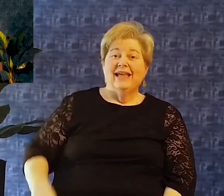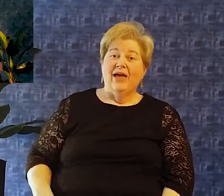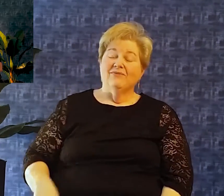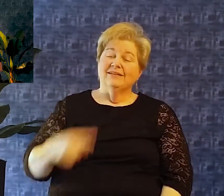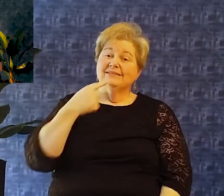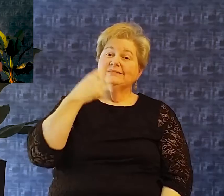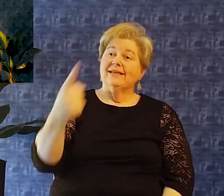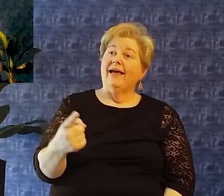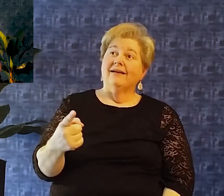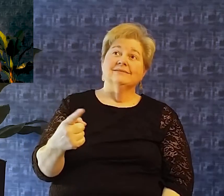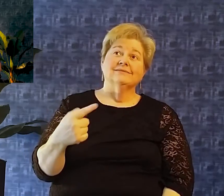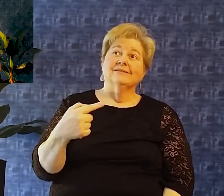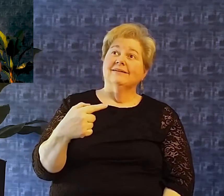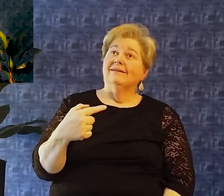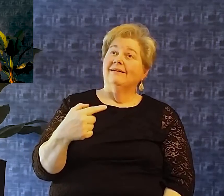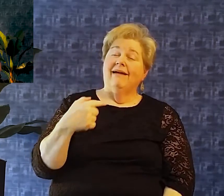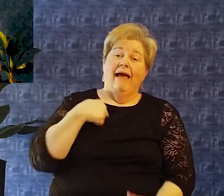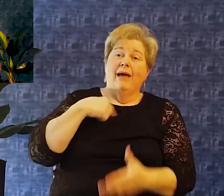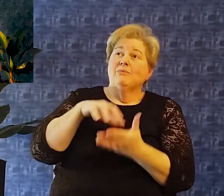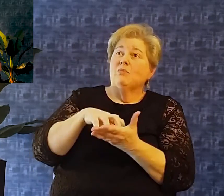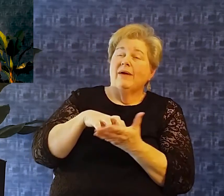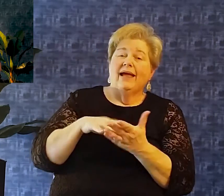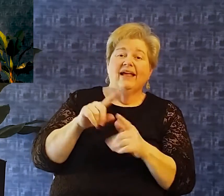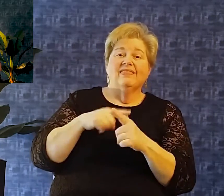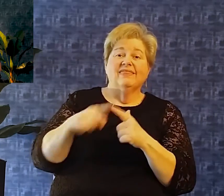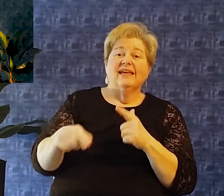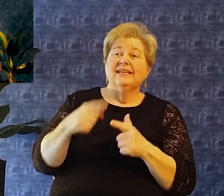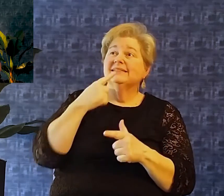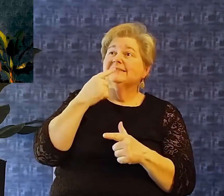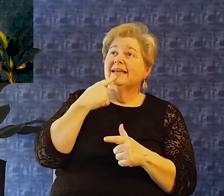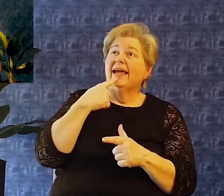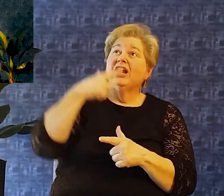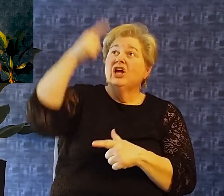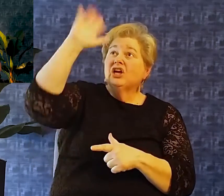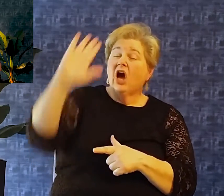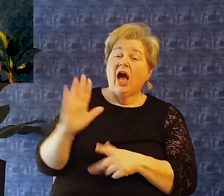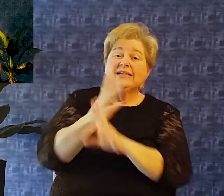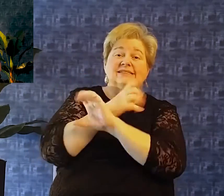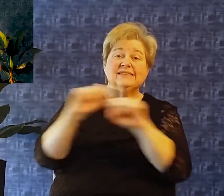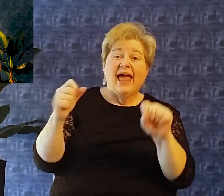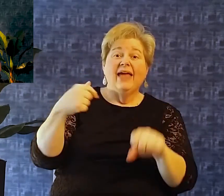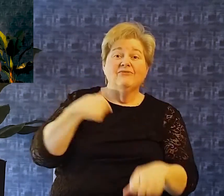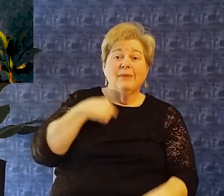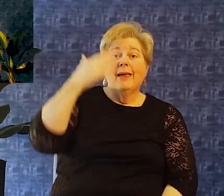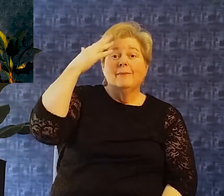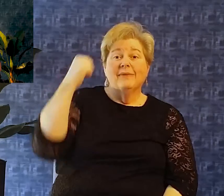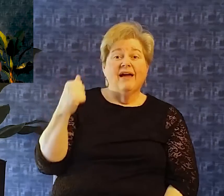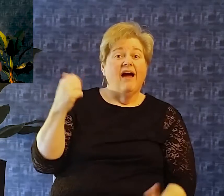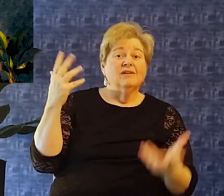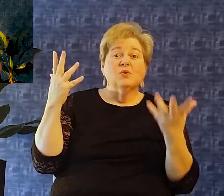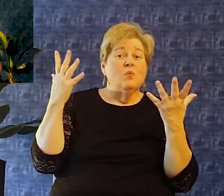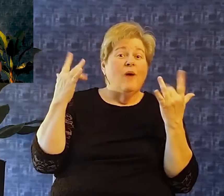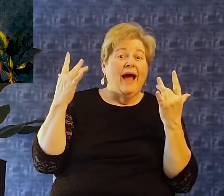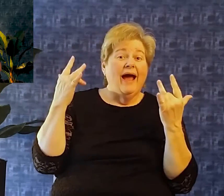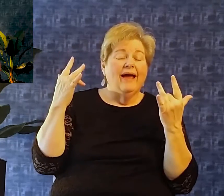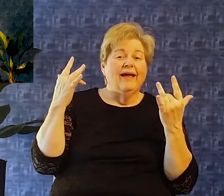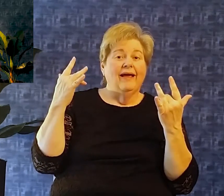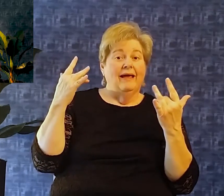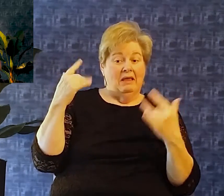me and then he says Why? Well, because I am godly now that may strike you as interesting David isn't